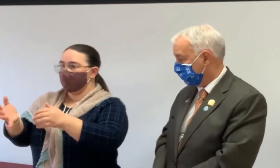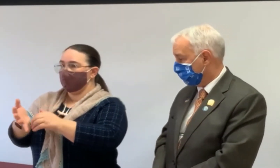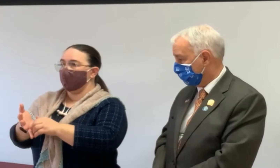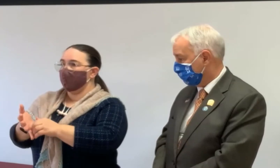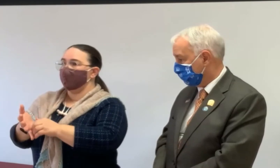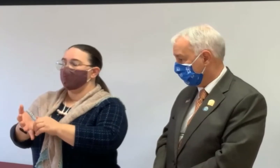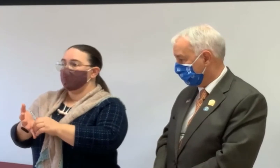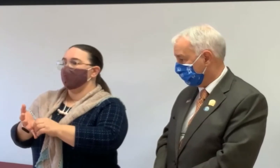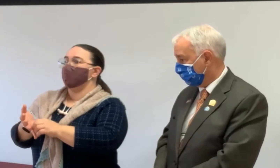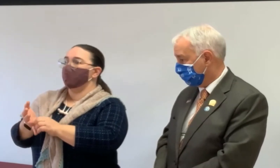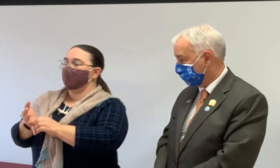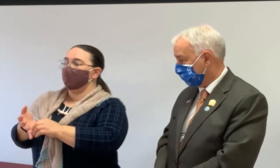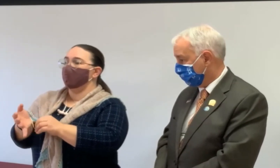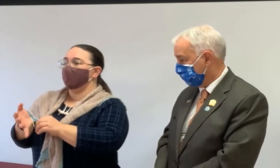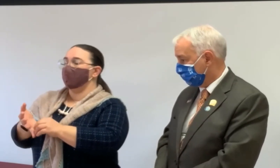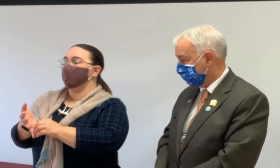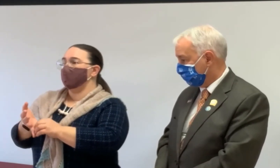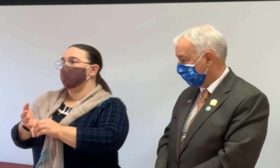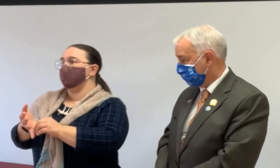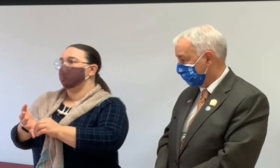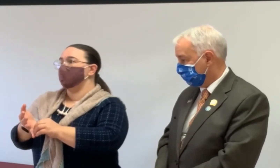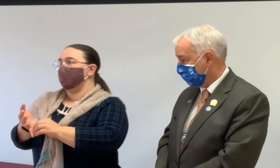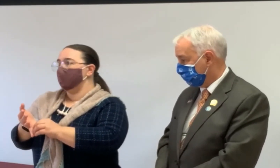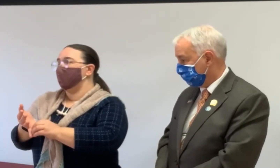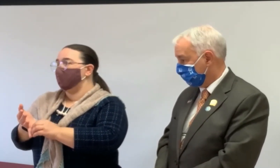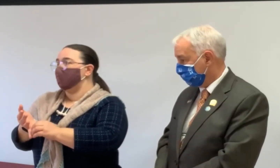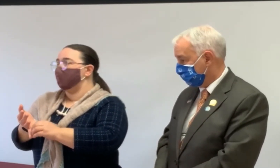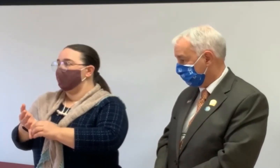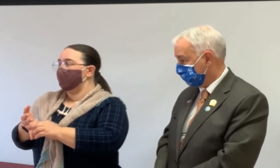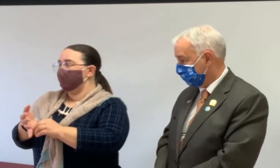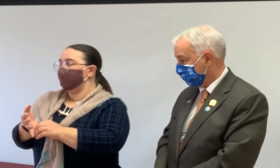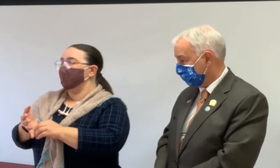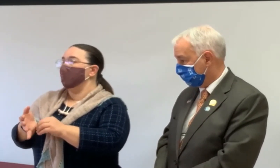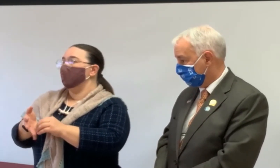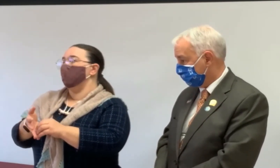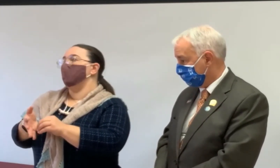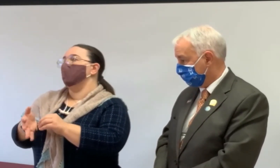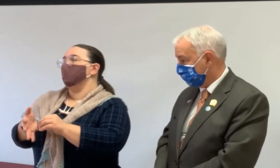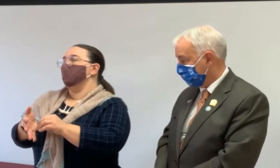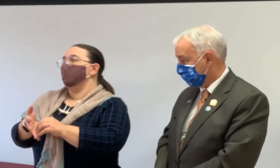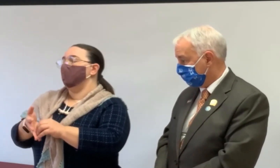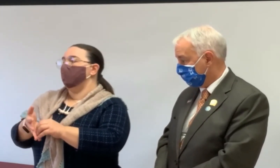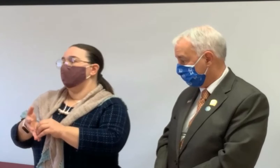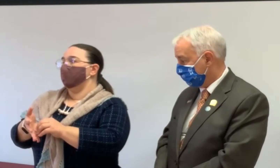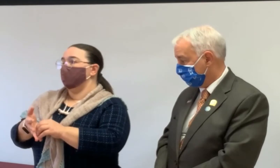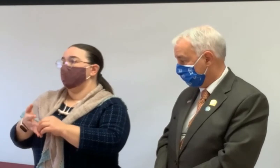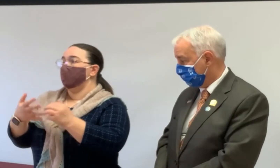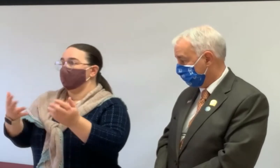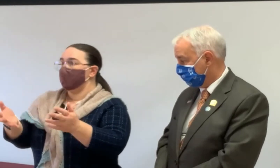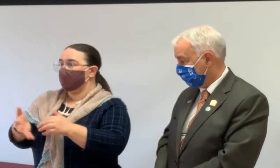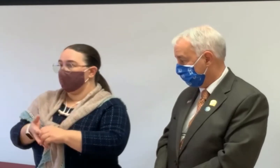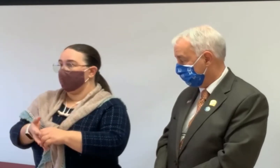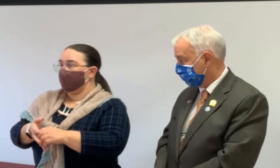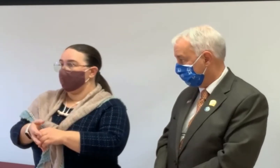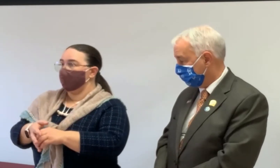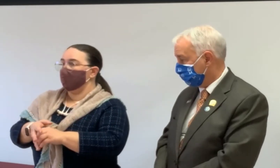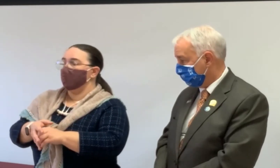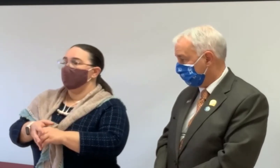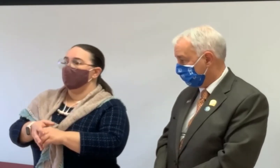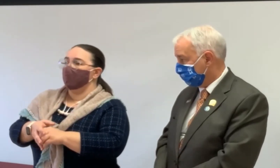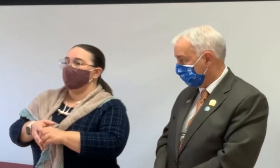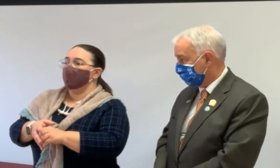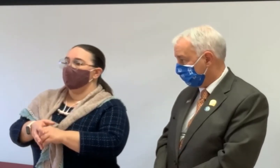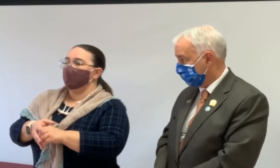whether you're still alive to deal with it or not, either you're going to sell the property to pay it off or, um, or the bank will take the property.